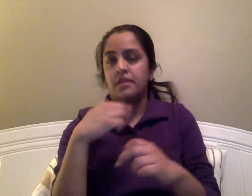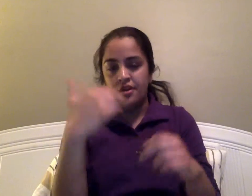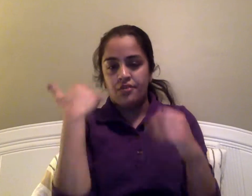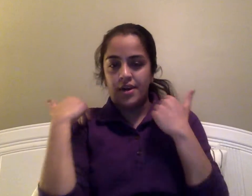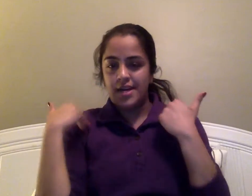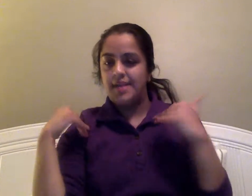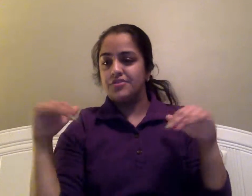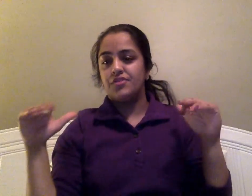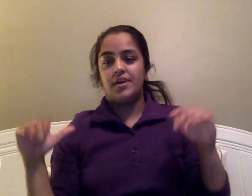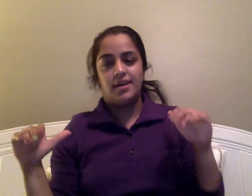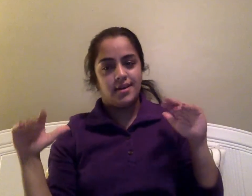your angel,